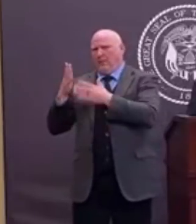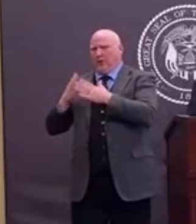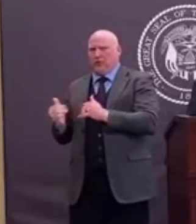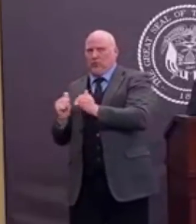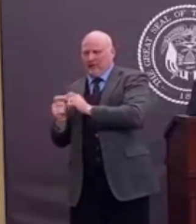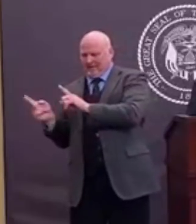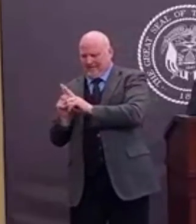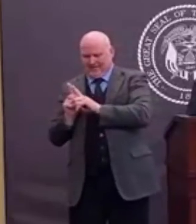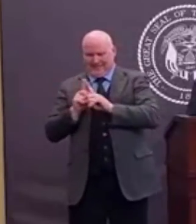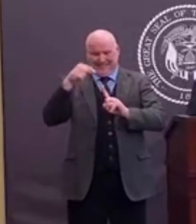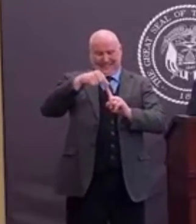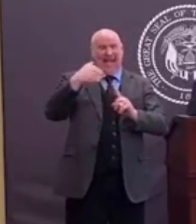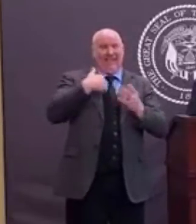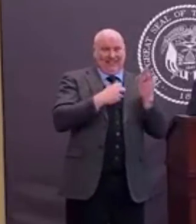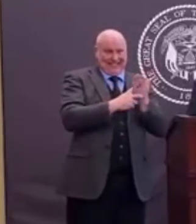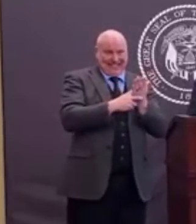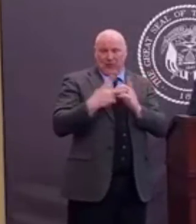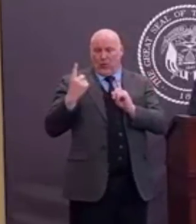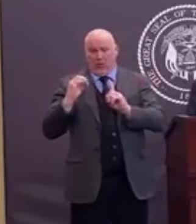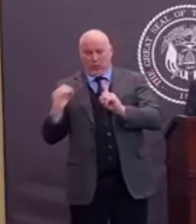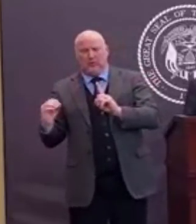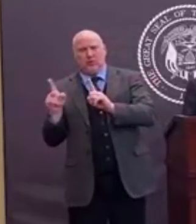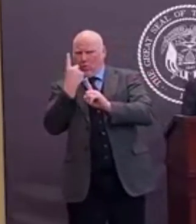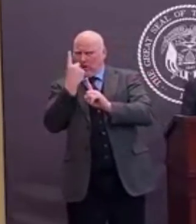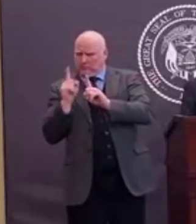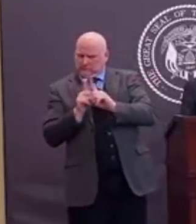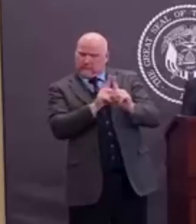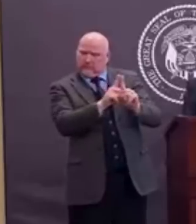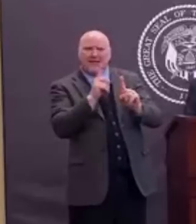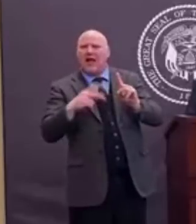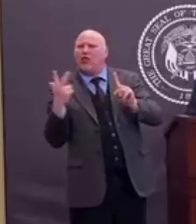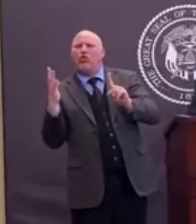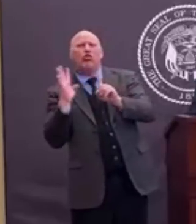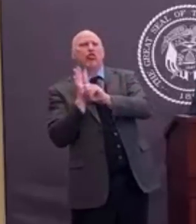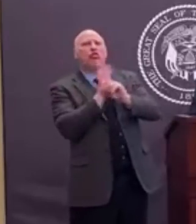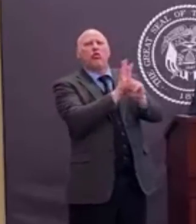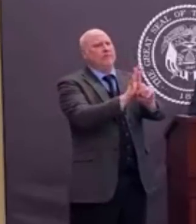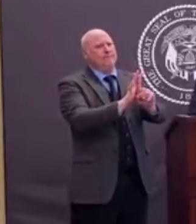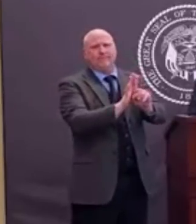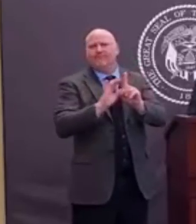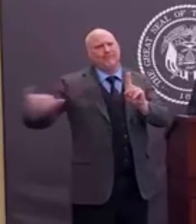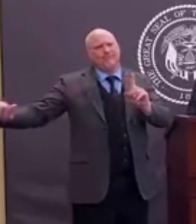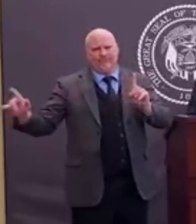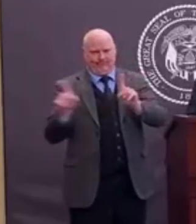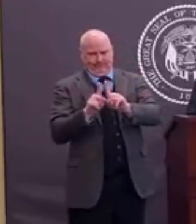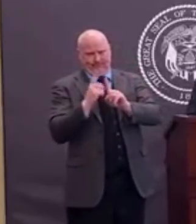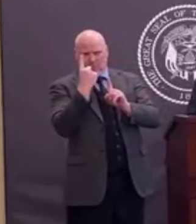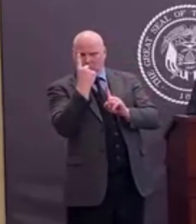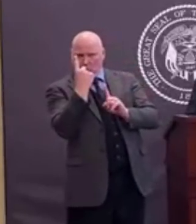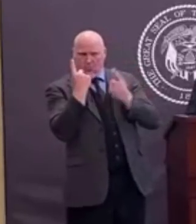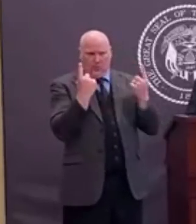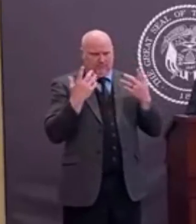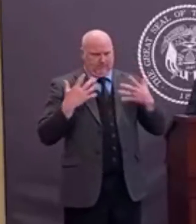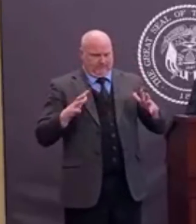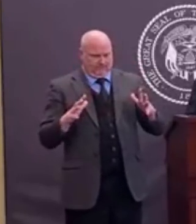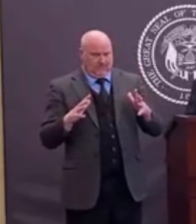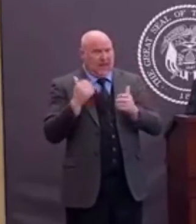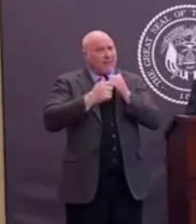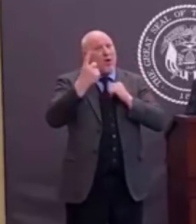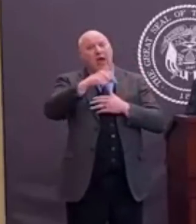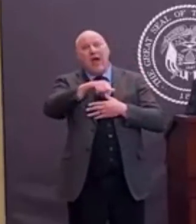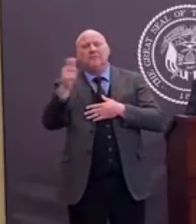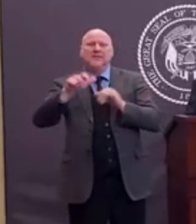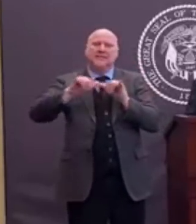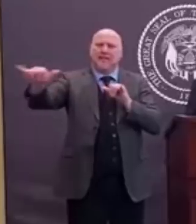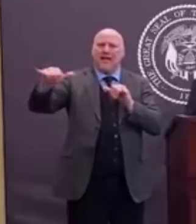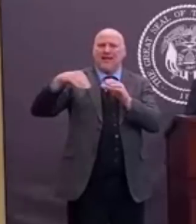one associated with a ticket, but that's it. Individuals other than ticketed passengers must remain in their cars during a pickup and